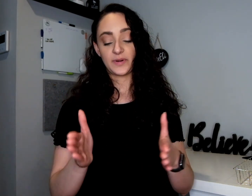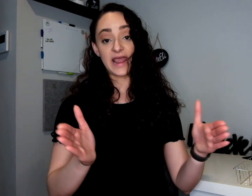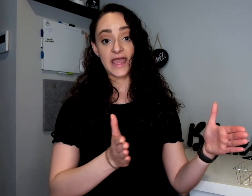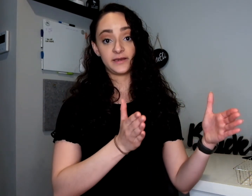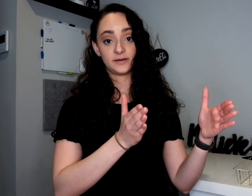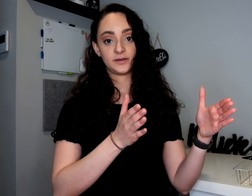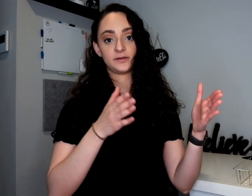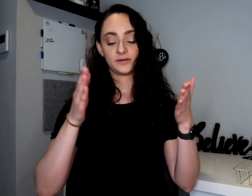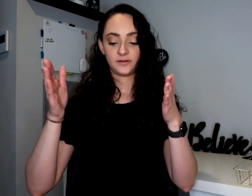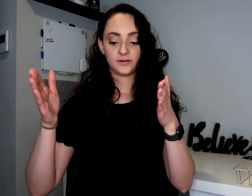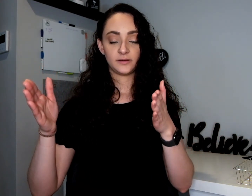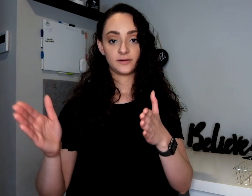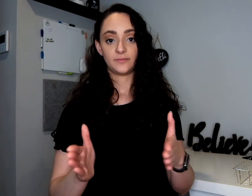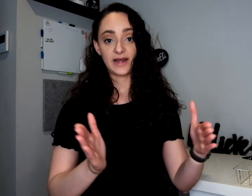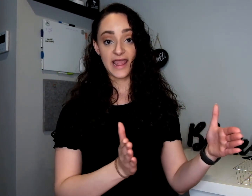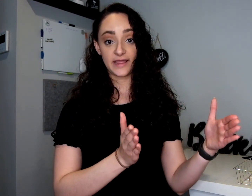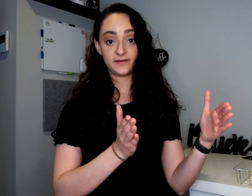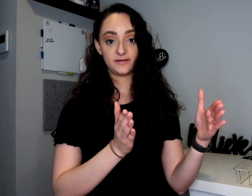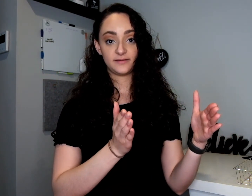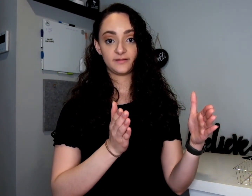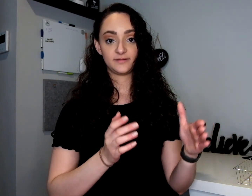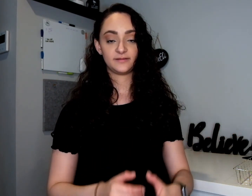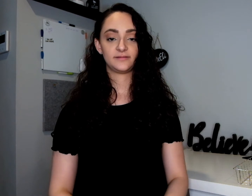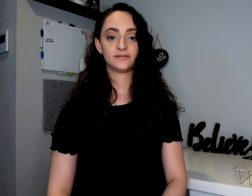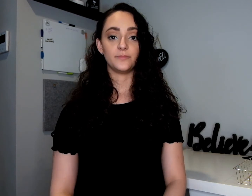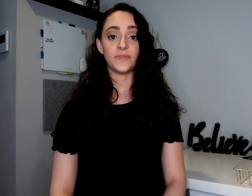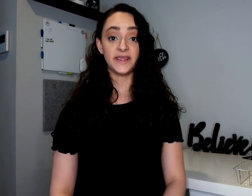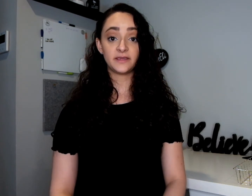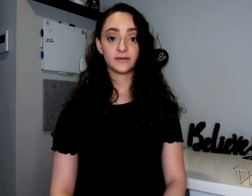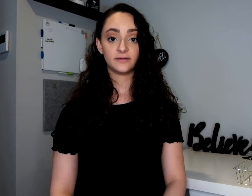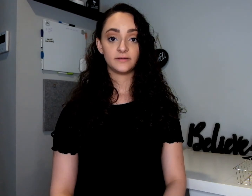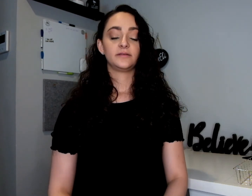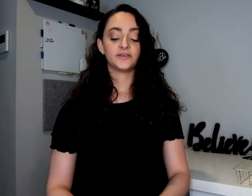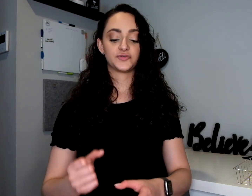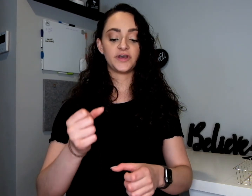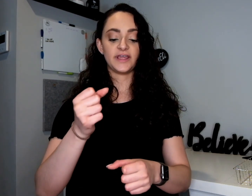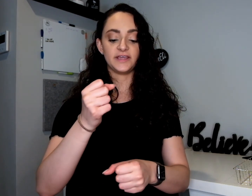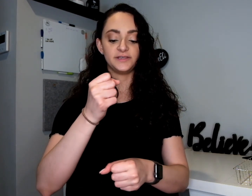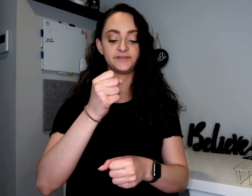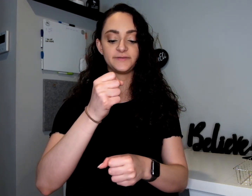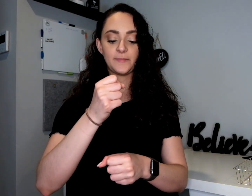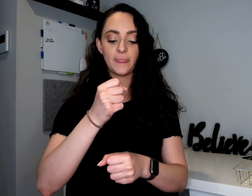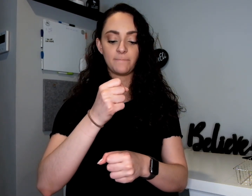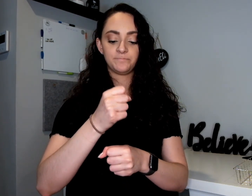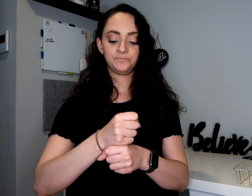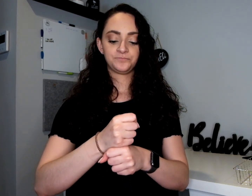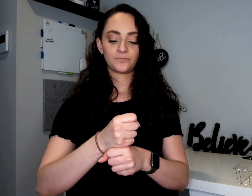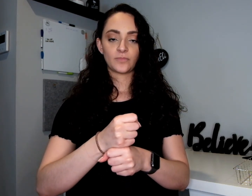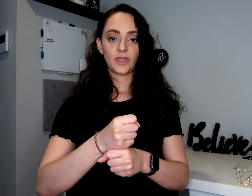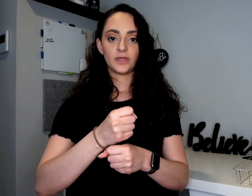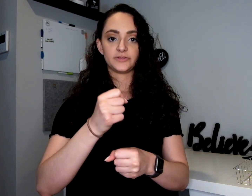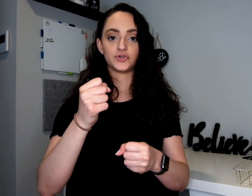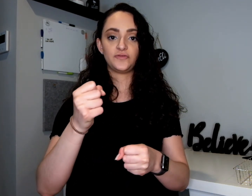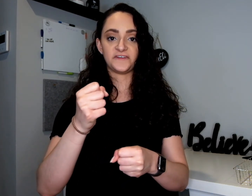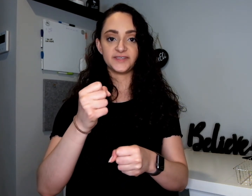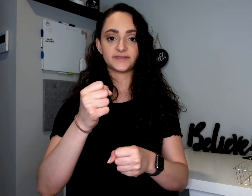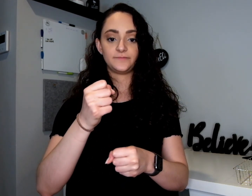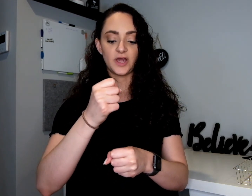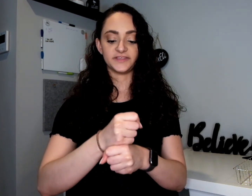Plan. Plan. Make. This one is two fists on top